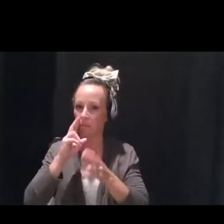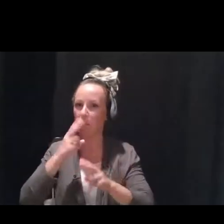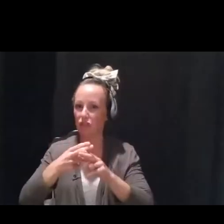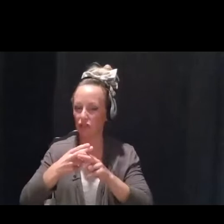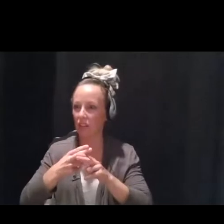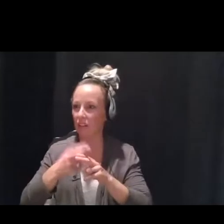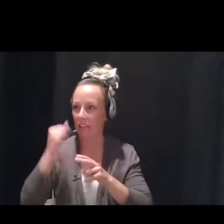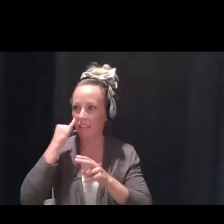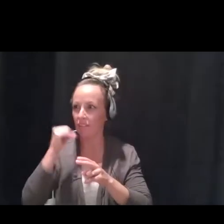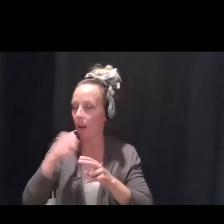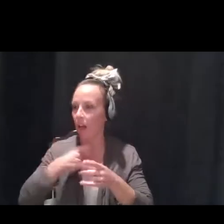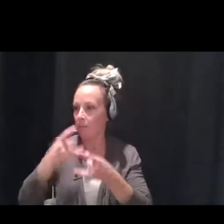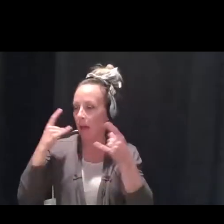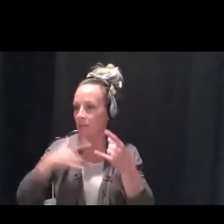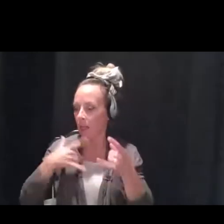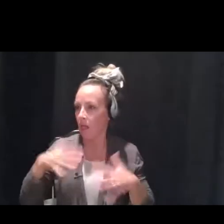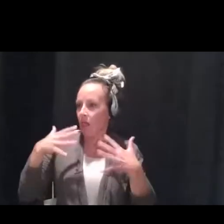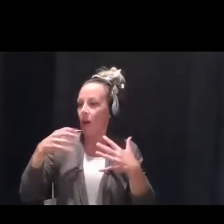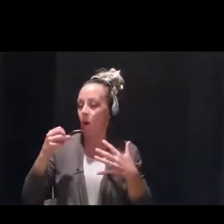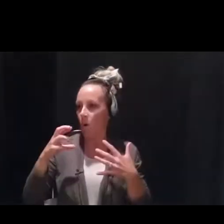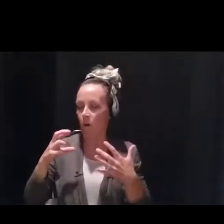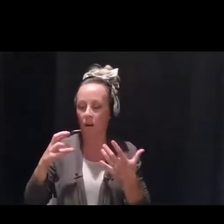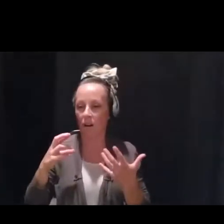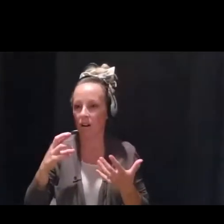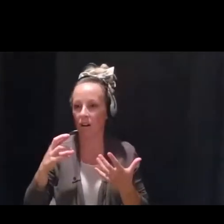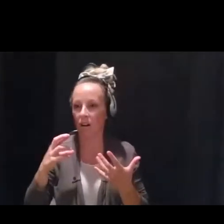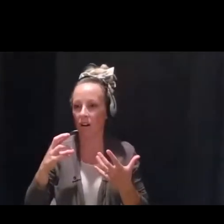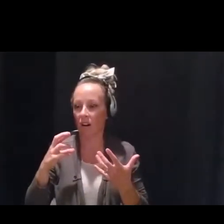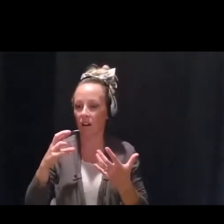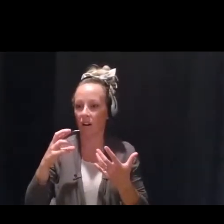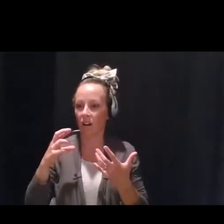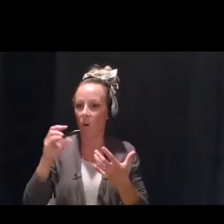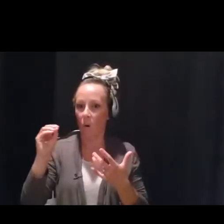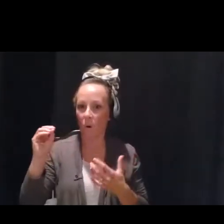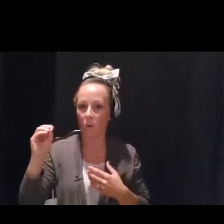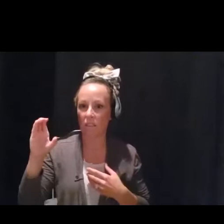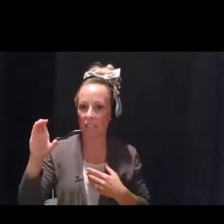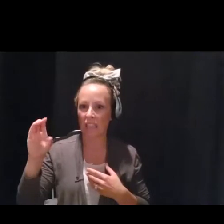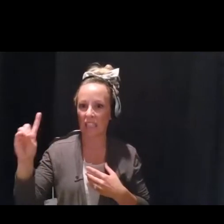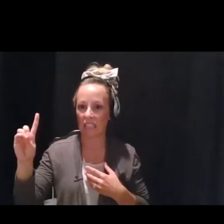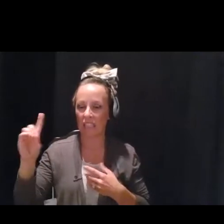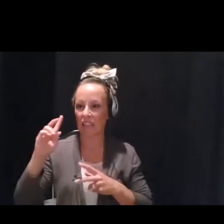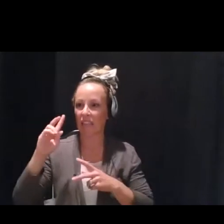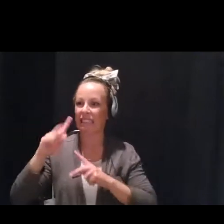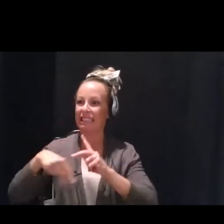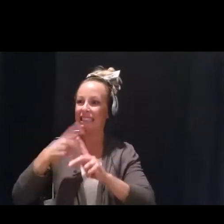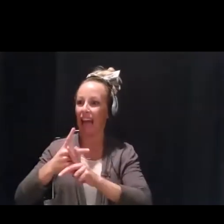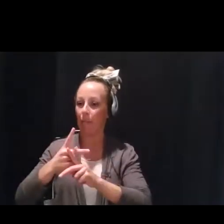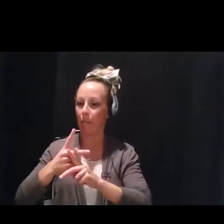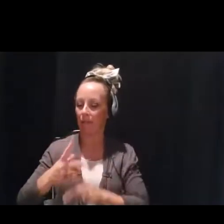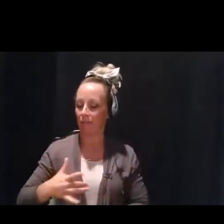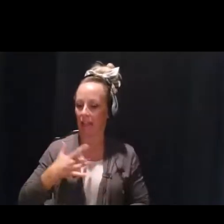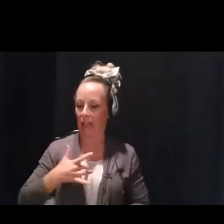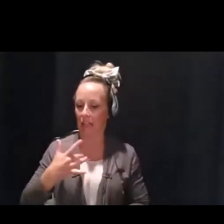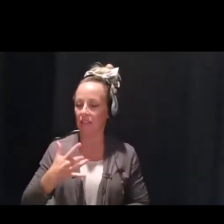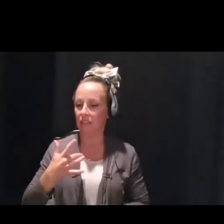that have really struggled with obsessive-compulsive types of symptoms have, I think, felt very